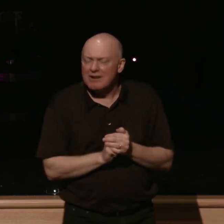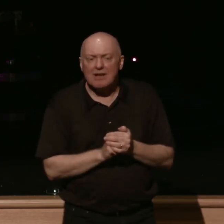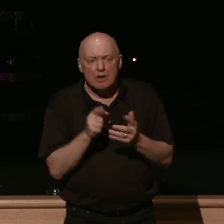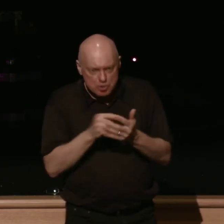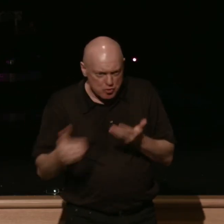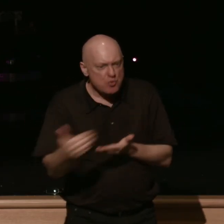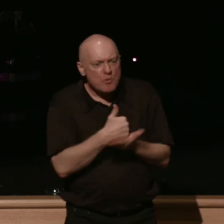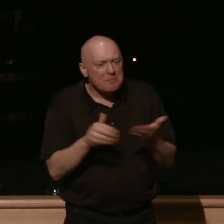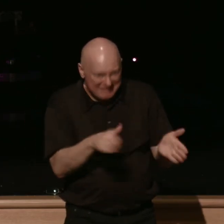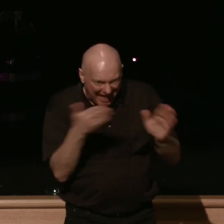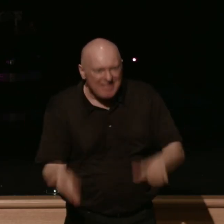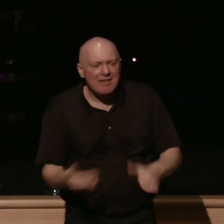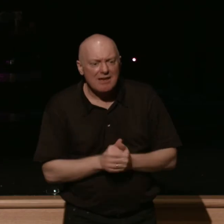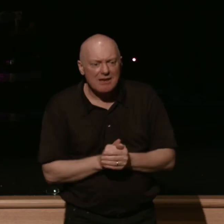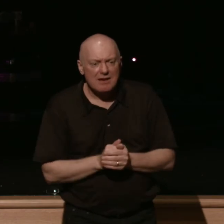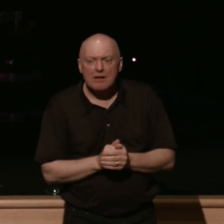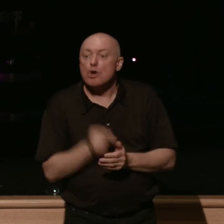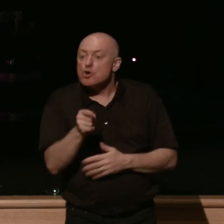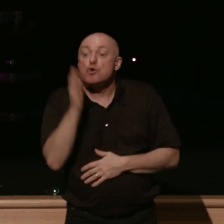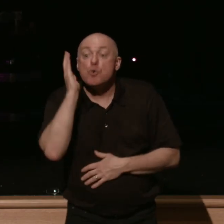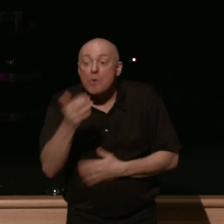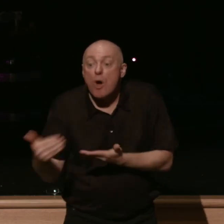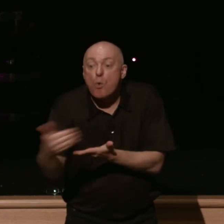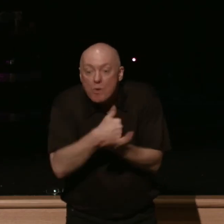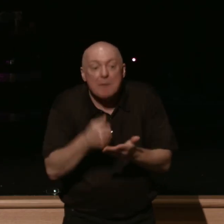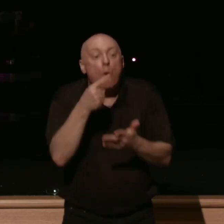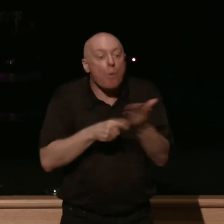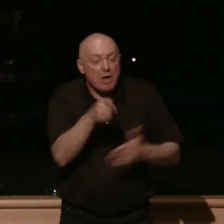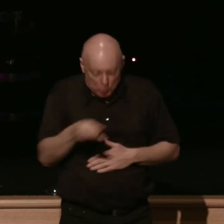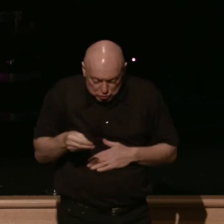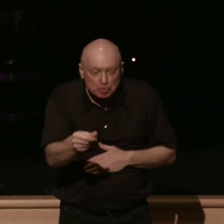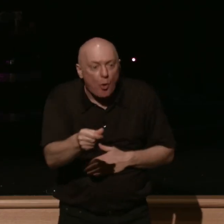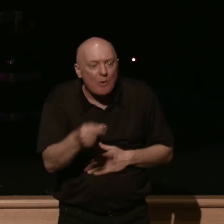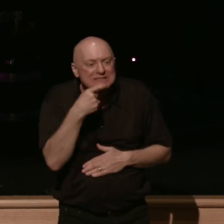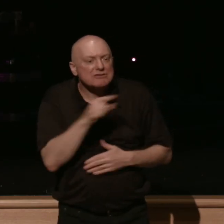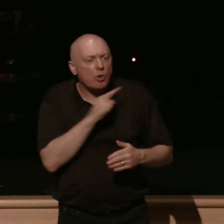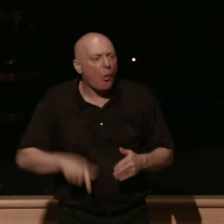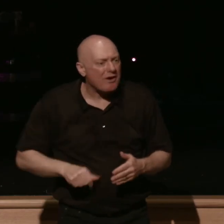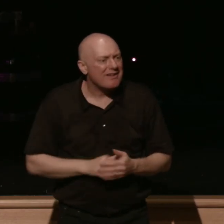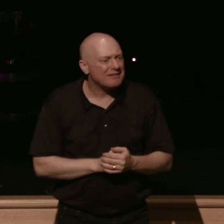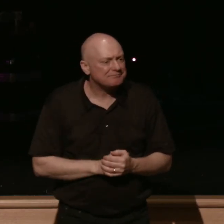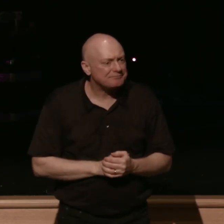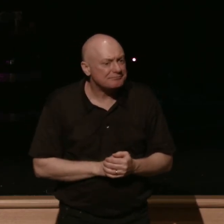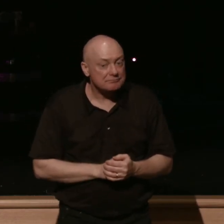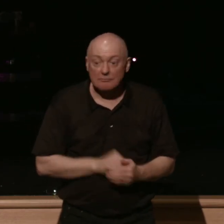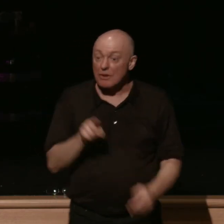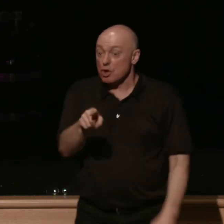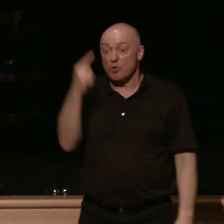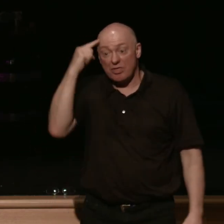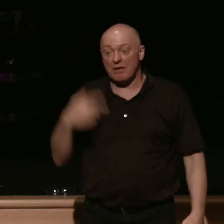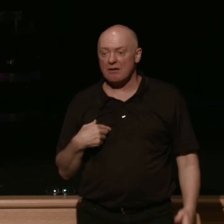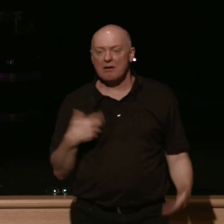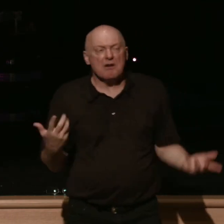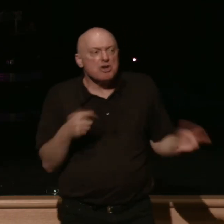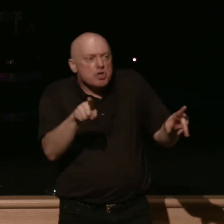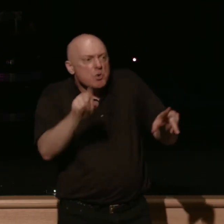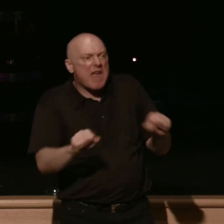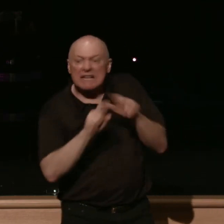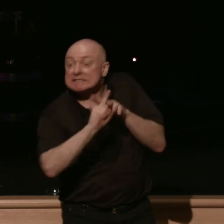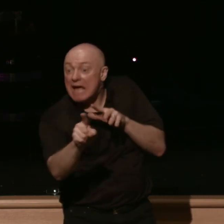death you will reap what you sow says the Lord do you think that you can escape this do you think that you can